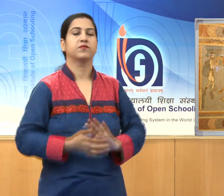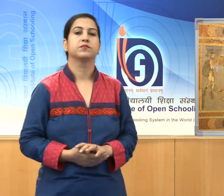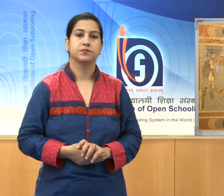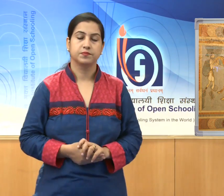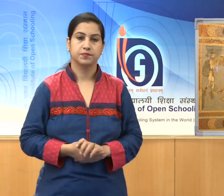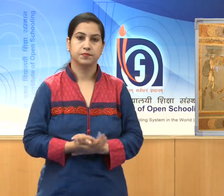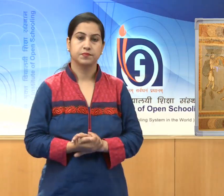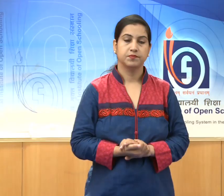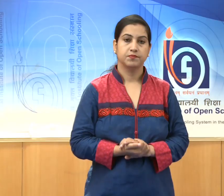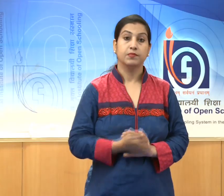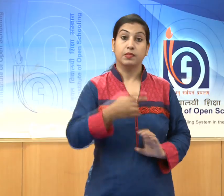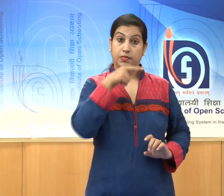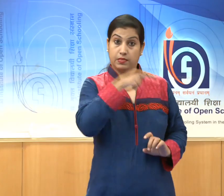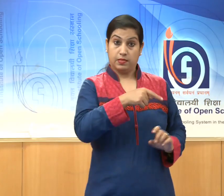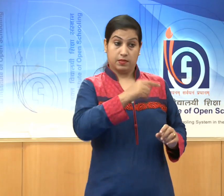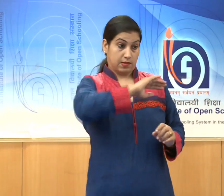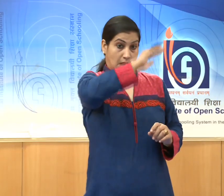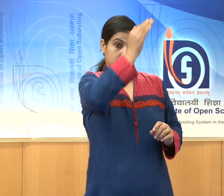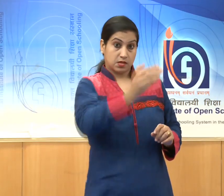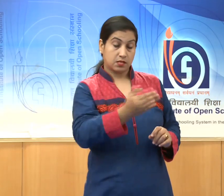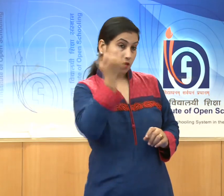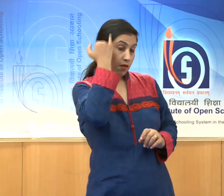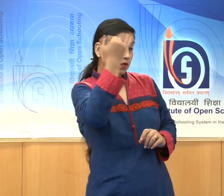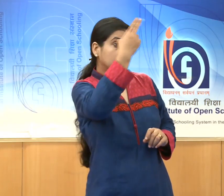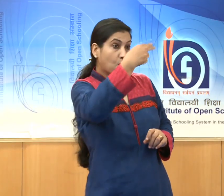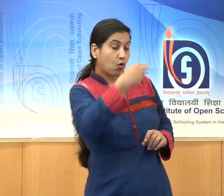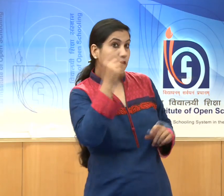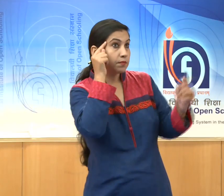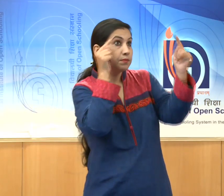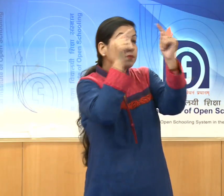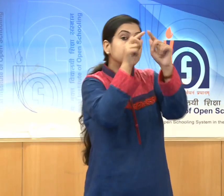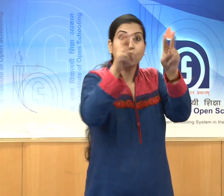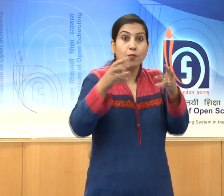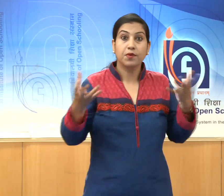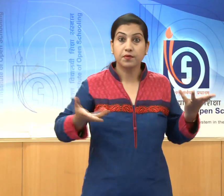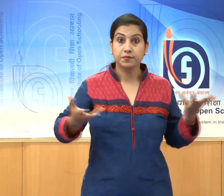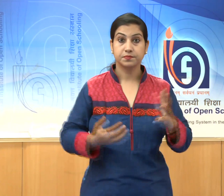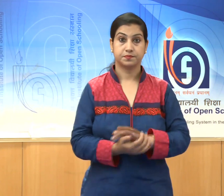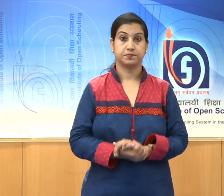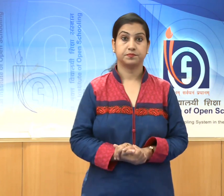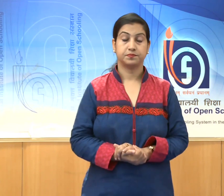The themes of Ajanta paintings were primarily